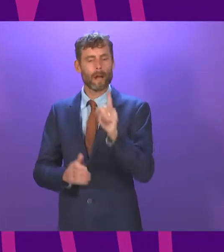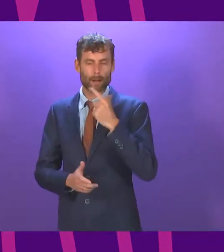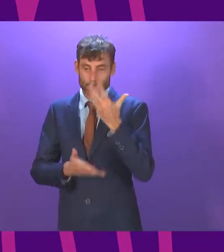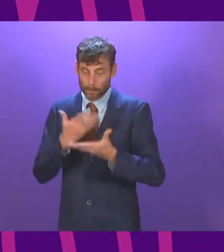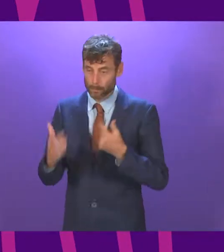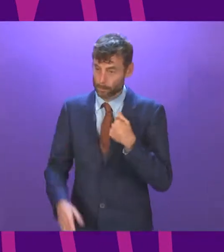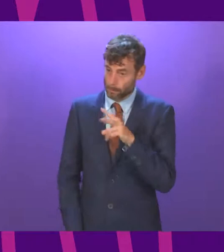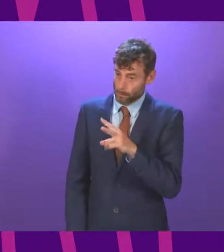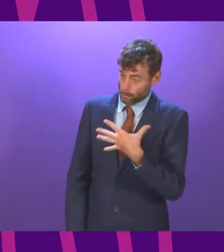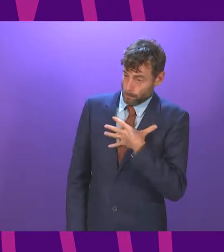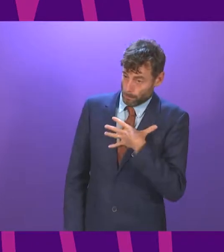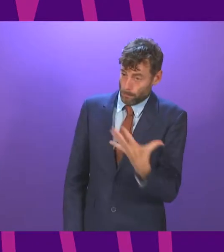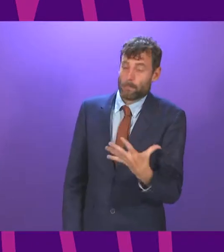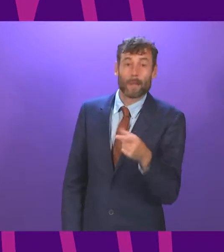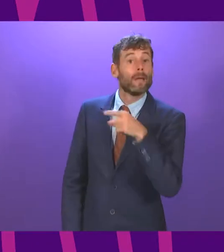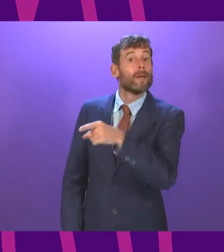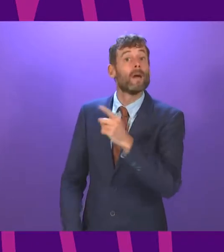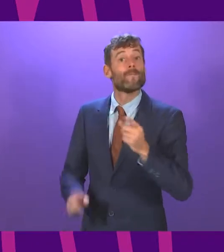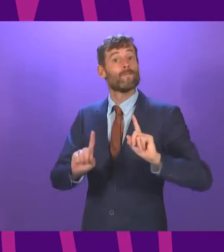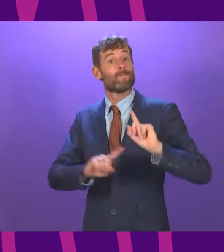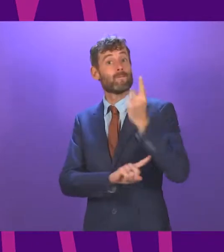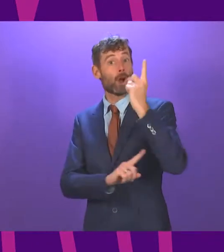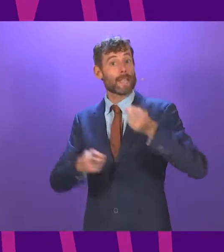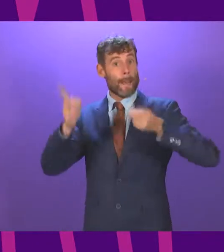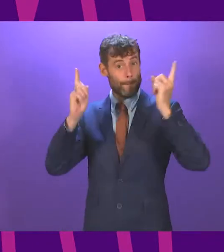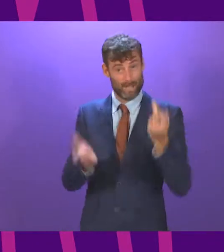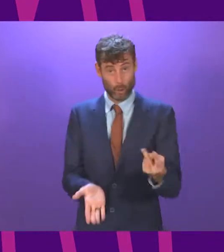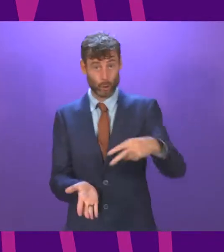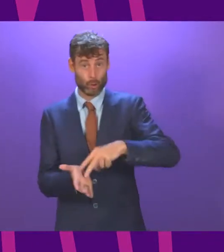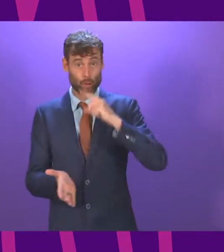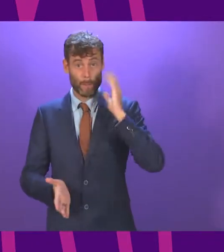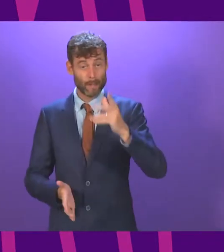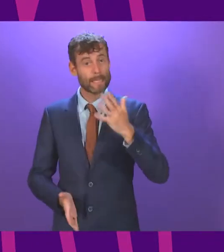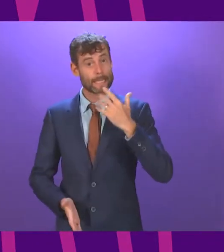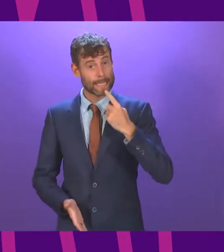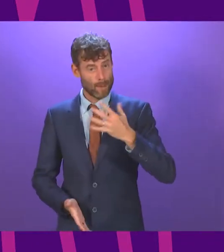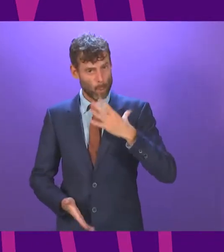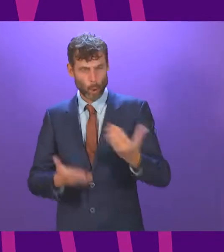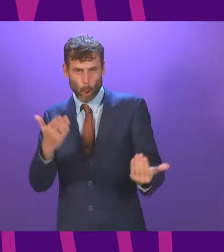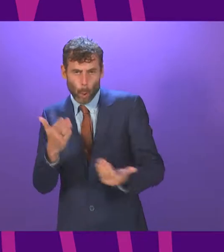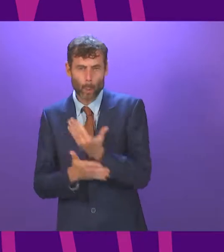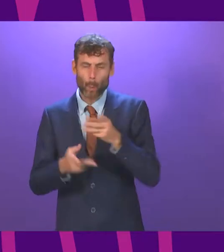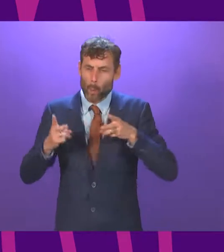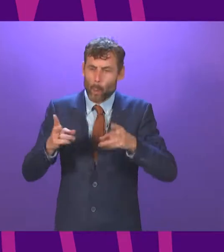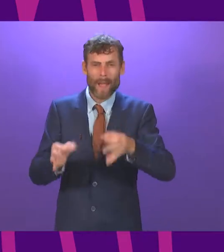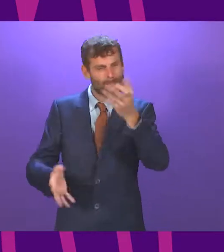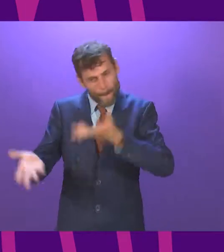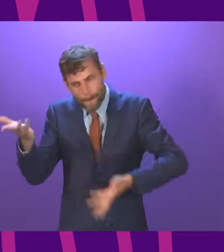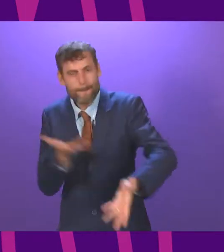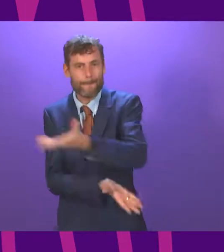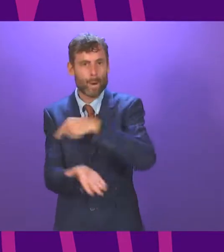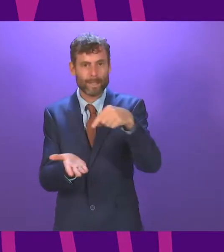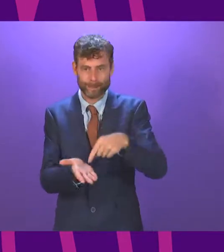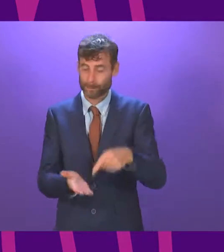regaled the chamber with talk of a new kind of politics. She then went on to wholly ignore my question about national testing and embarked on an